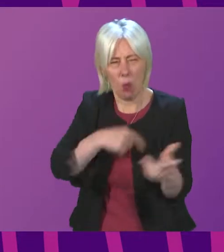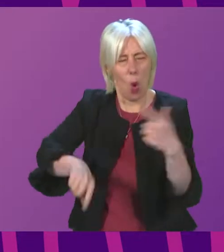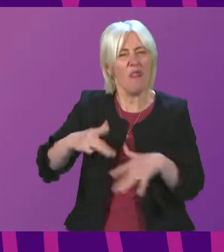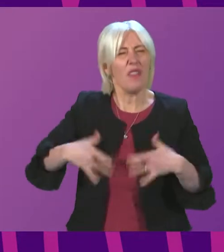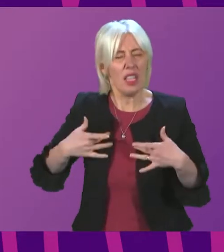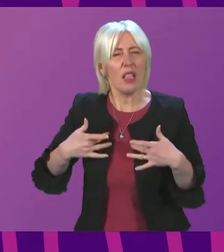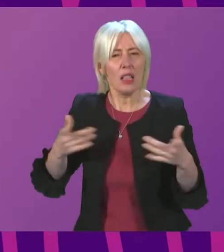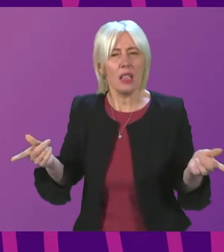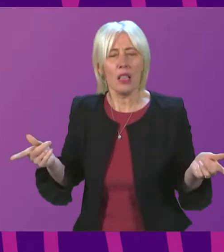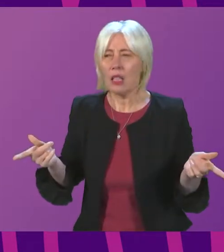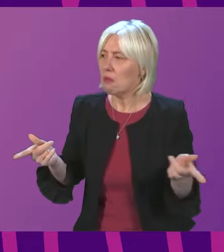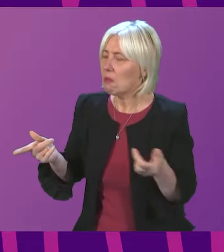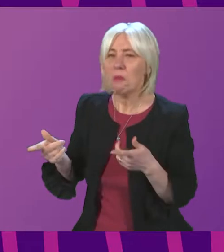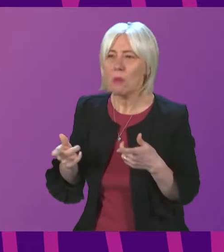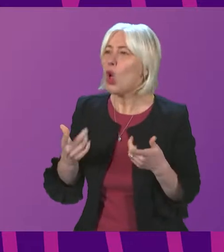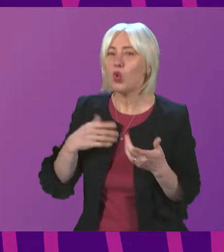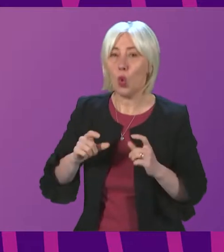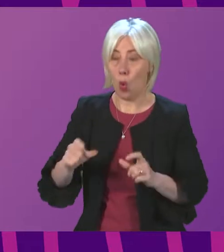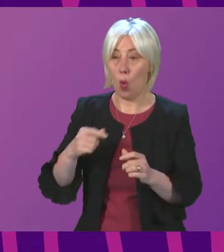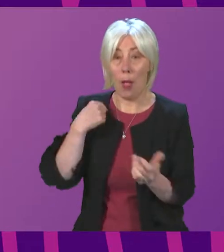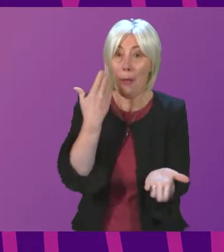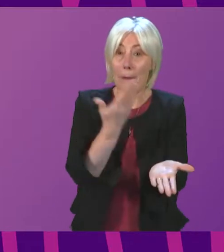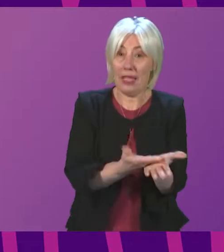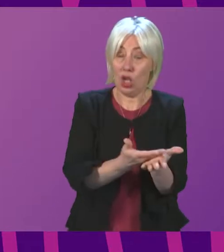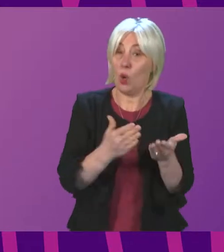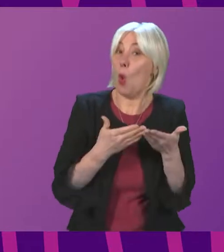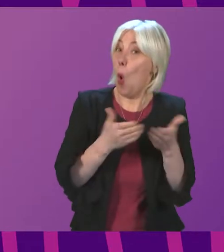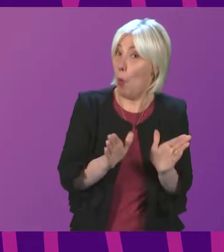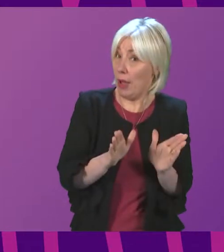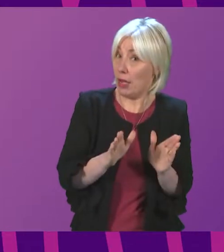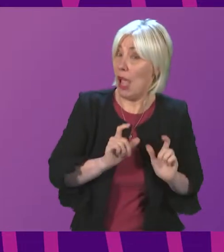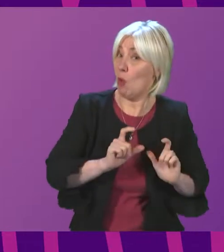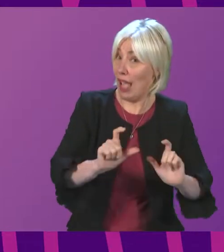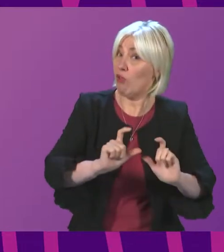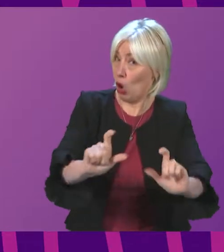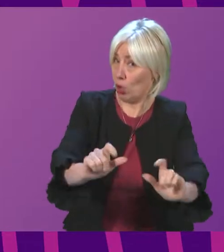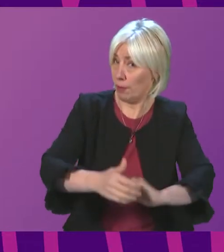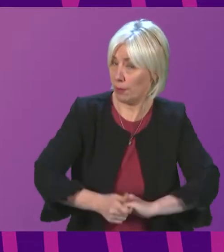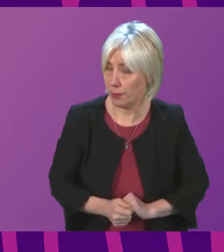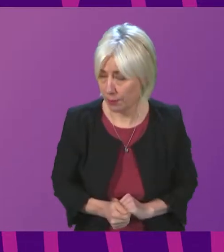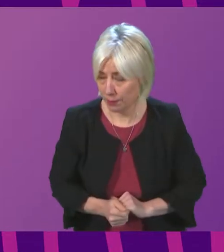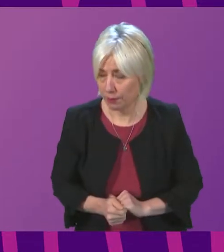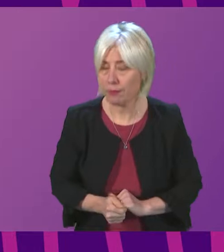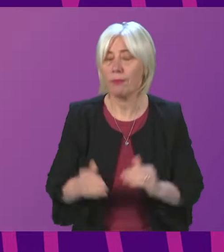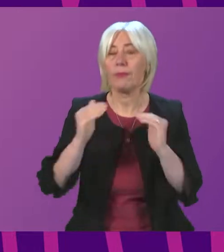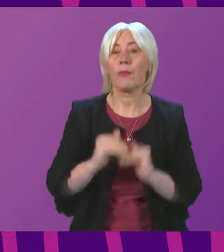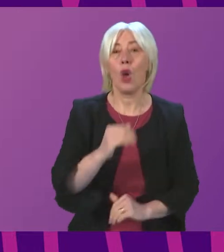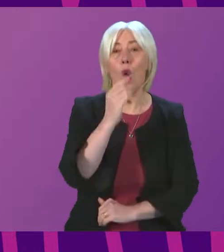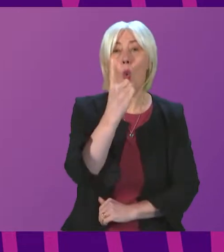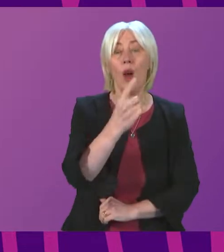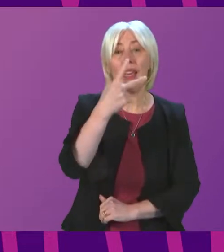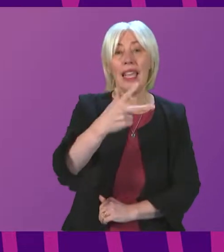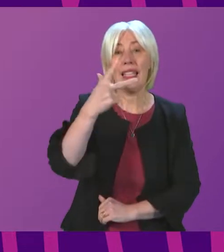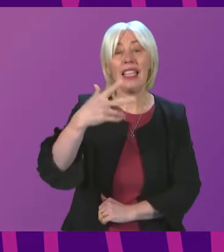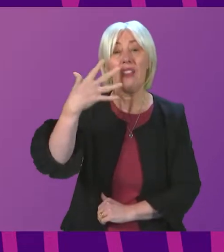so we'll keep the petition open and proceed on that basis uh thank you uh petition number one eight eight five